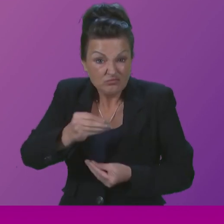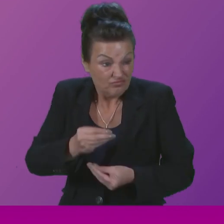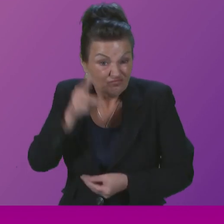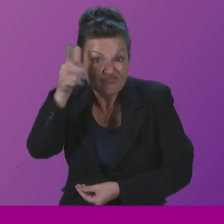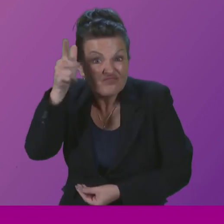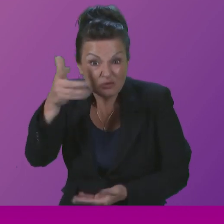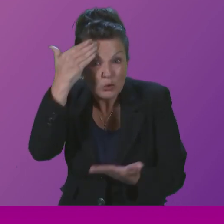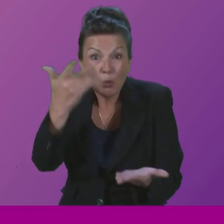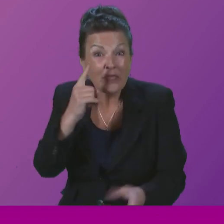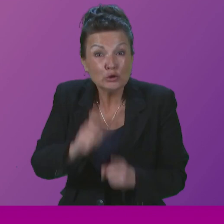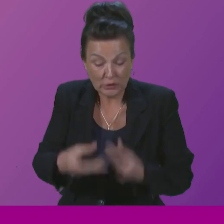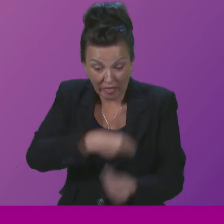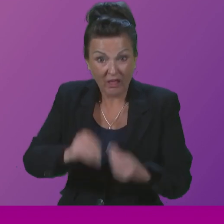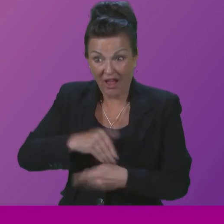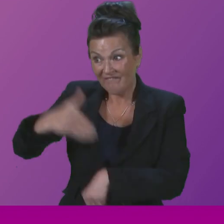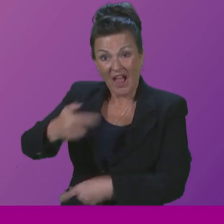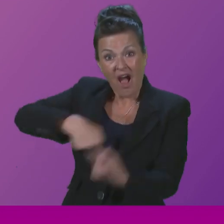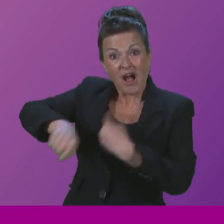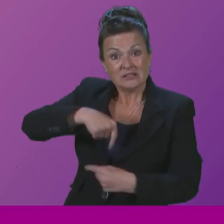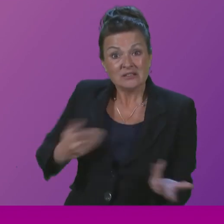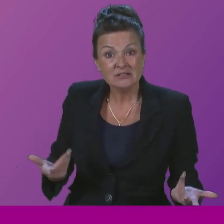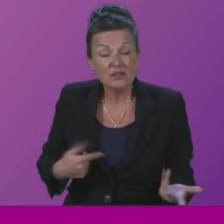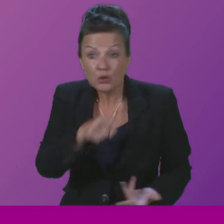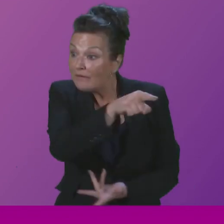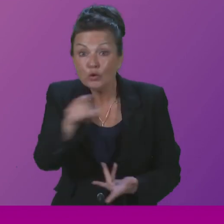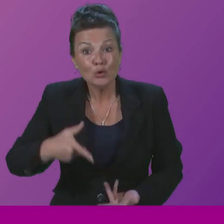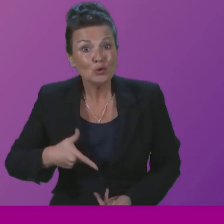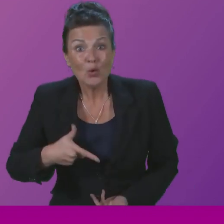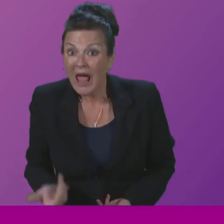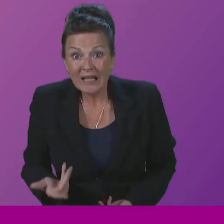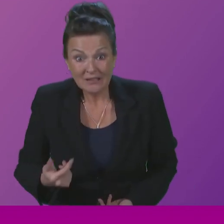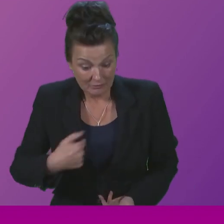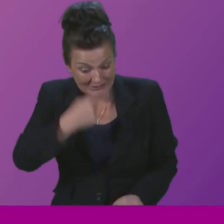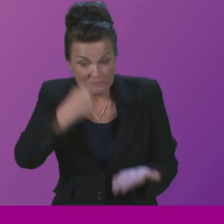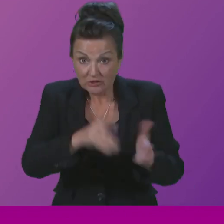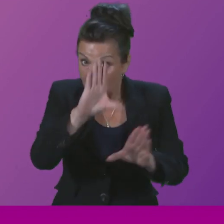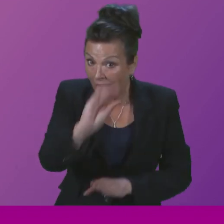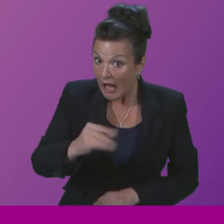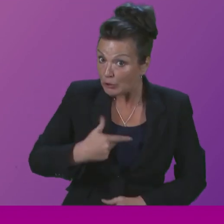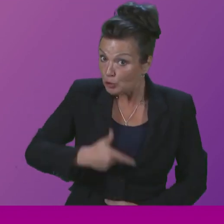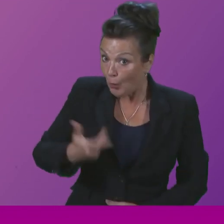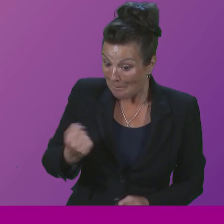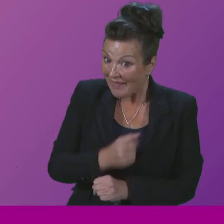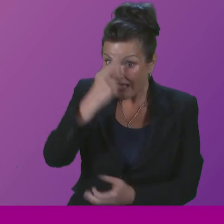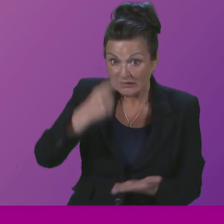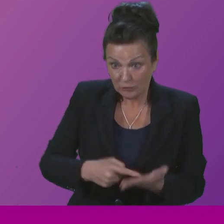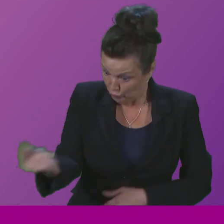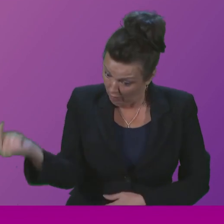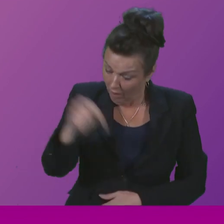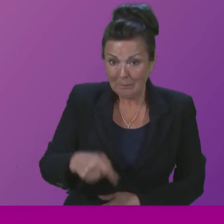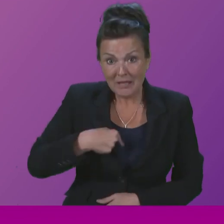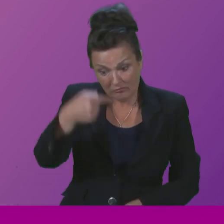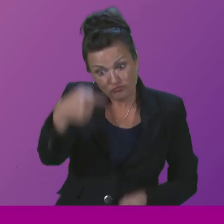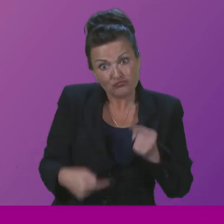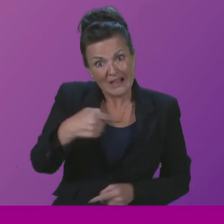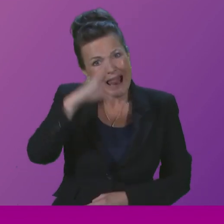doesn't like the decisions we are making, and we don't want to be in a position of having to make these decisions, then they can come and argue how